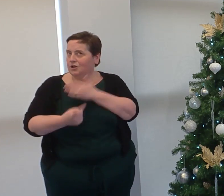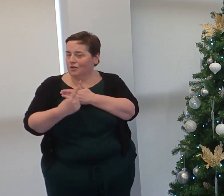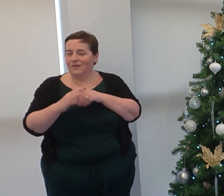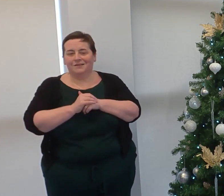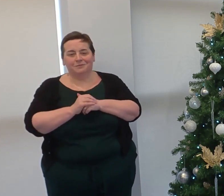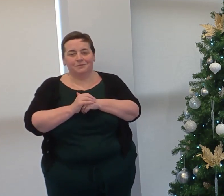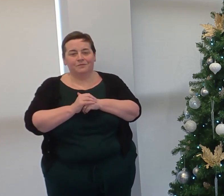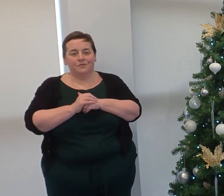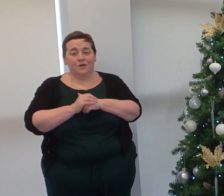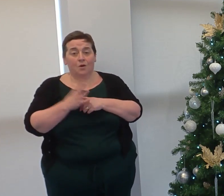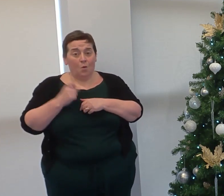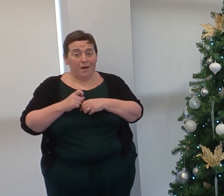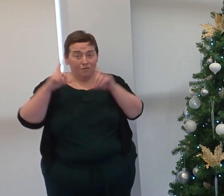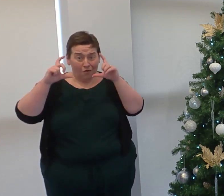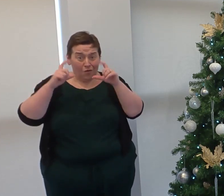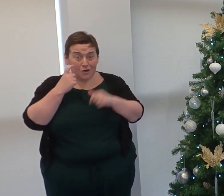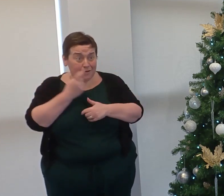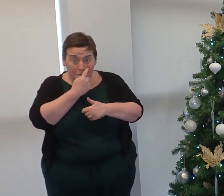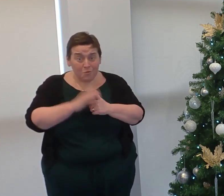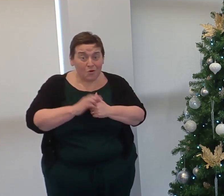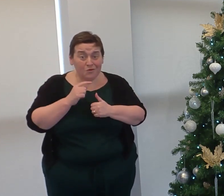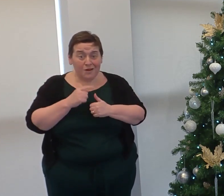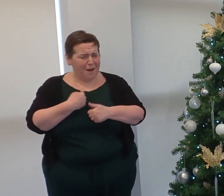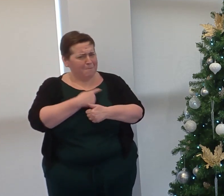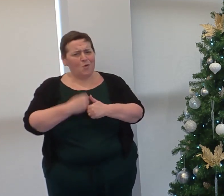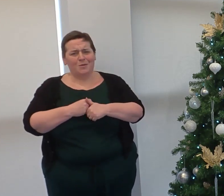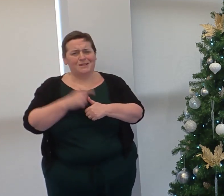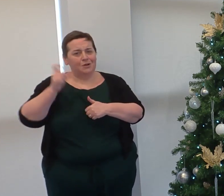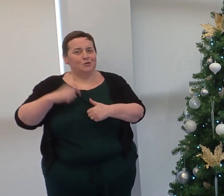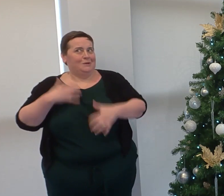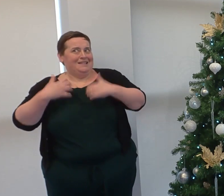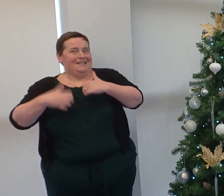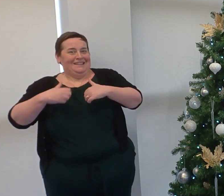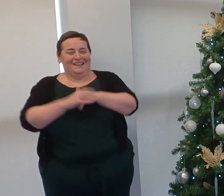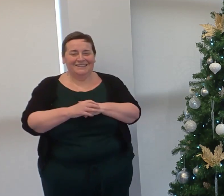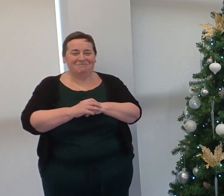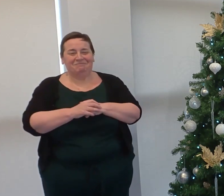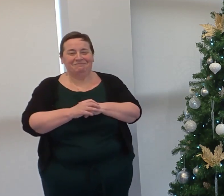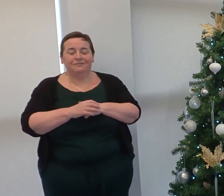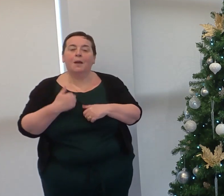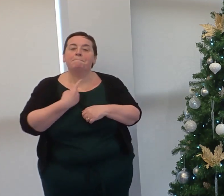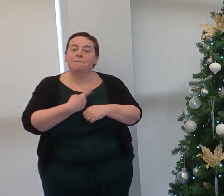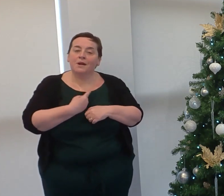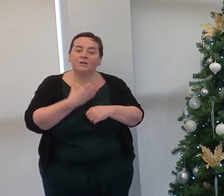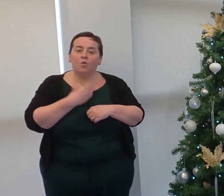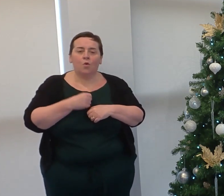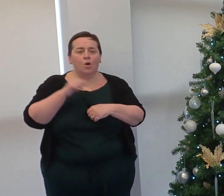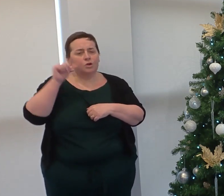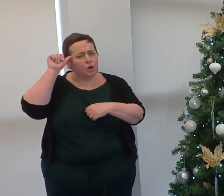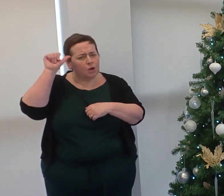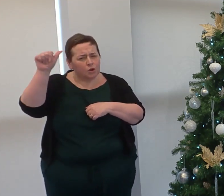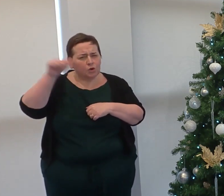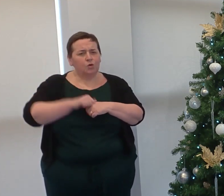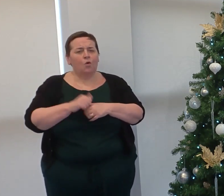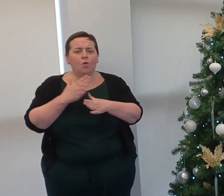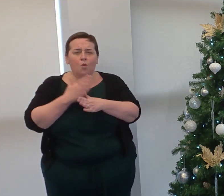We have the photographs to prove it and the students are still buzzing. I personally want to acknowledge the